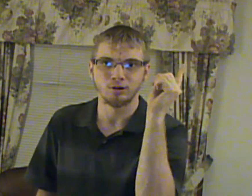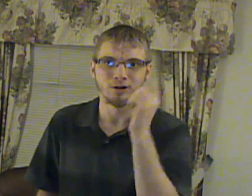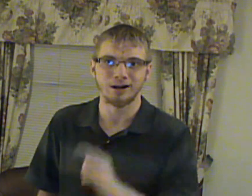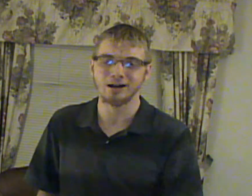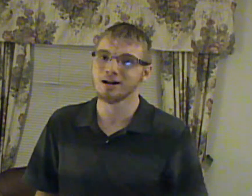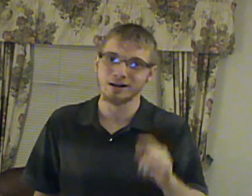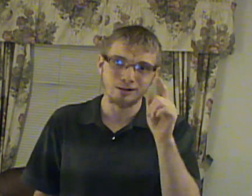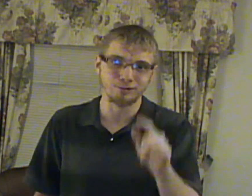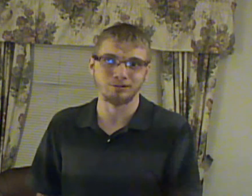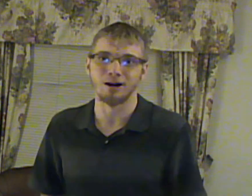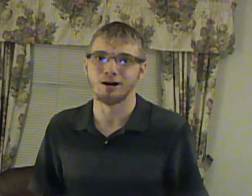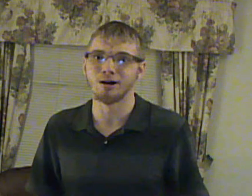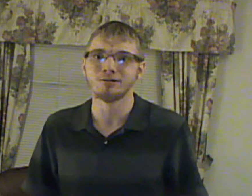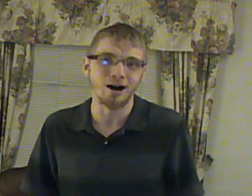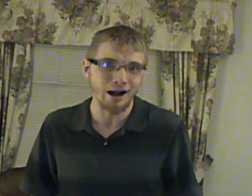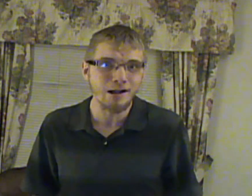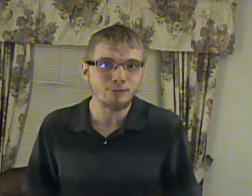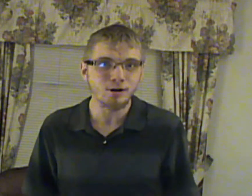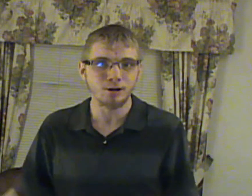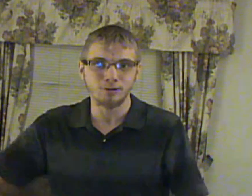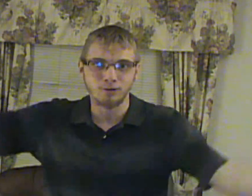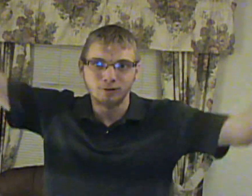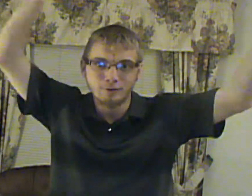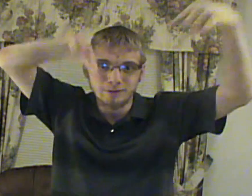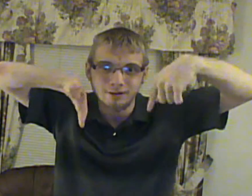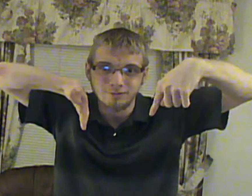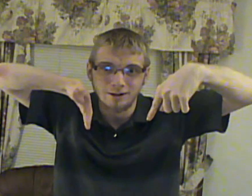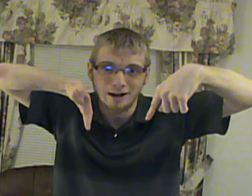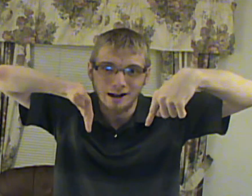Um, I'm actually allowed a five. But, why,